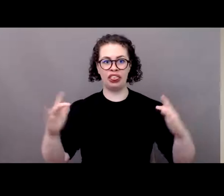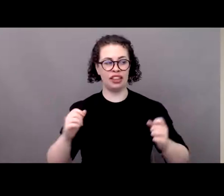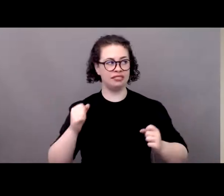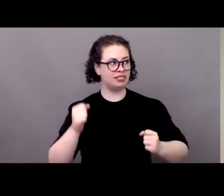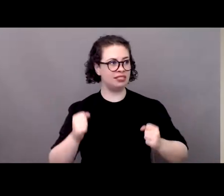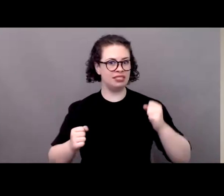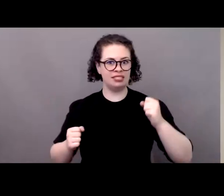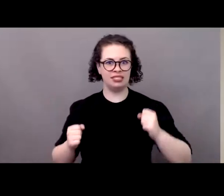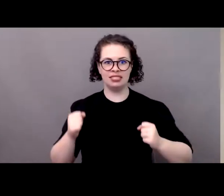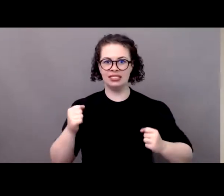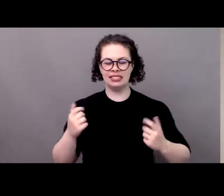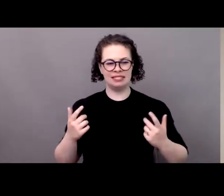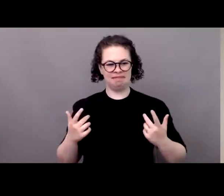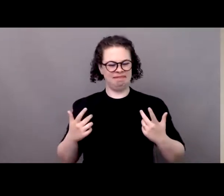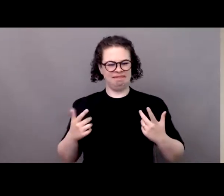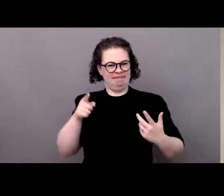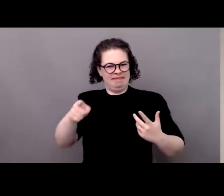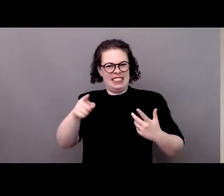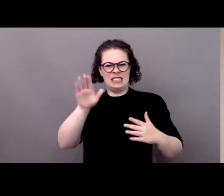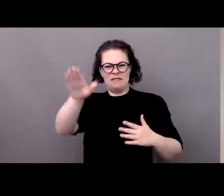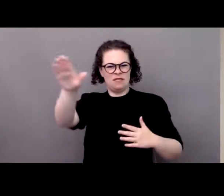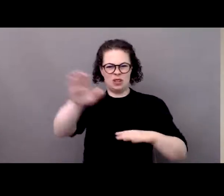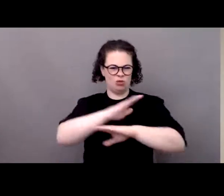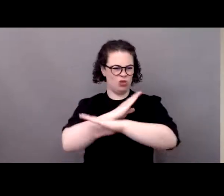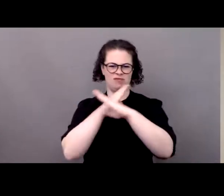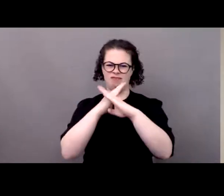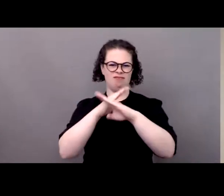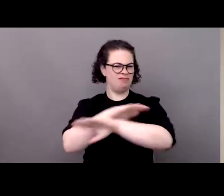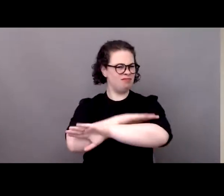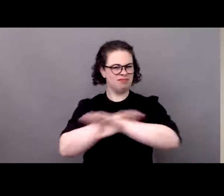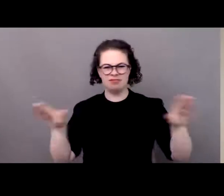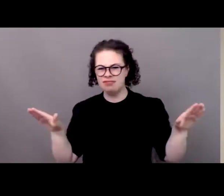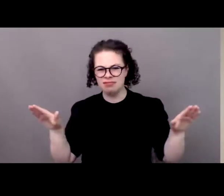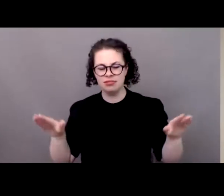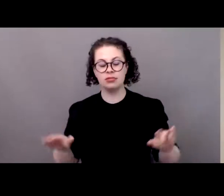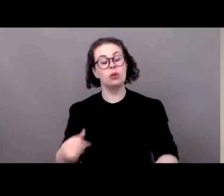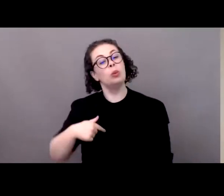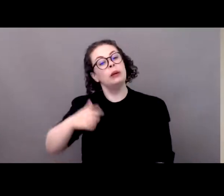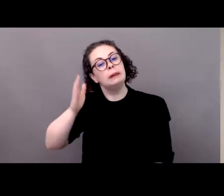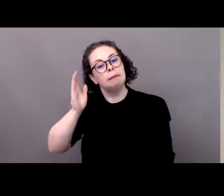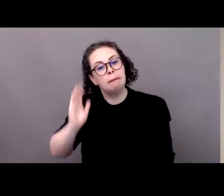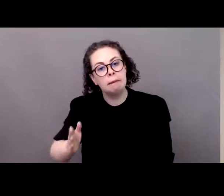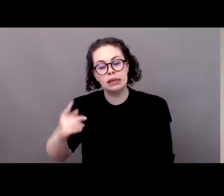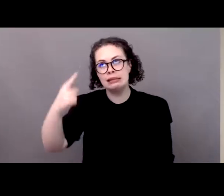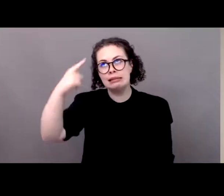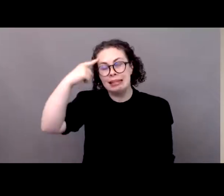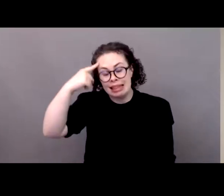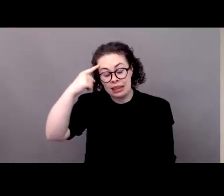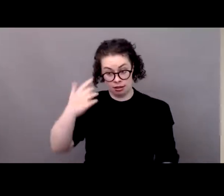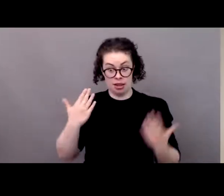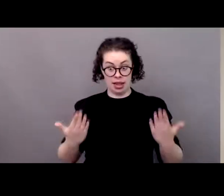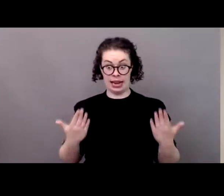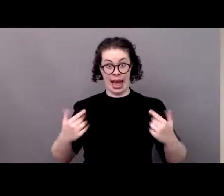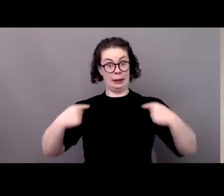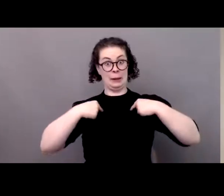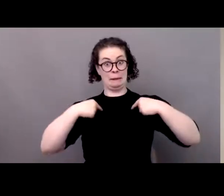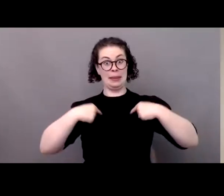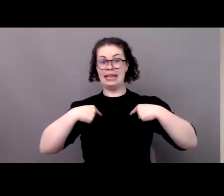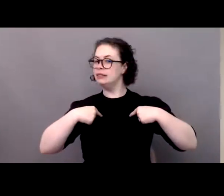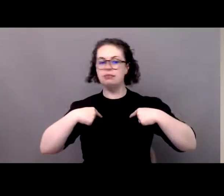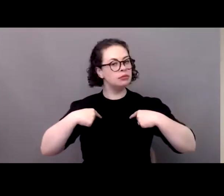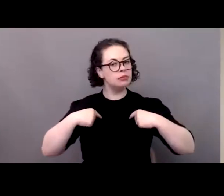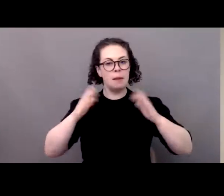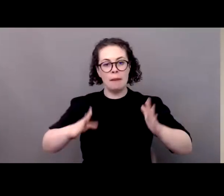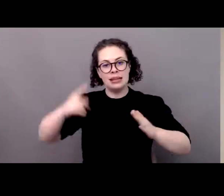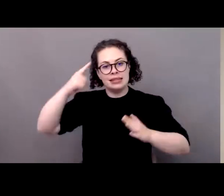that we meet the needs of the present without compromising the ability of future generation to meet their own needs and when i'm saying that